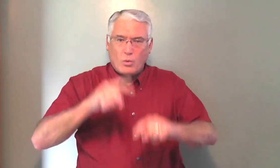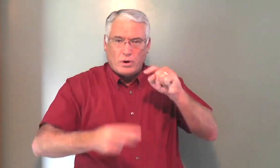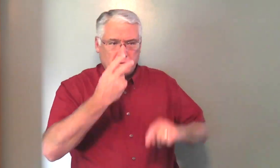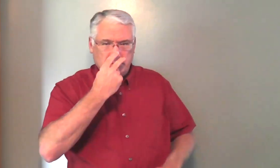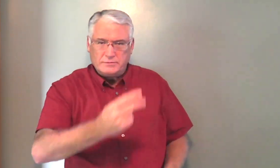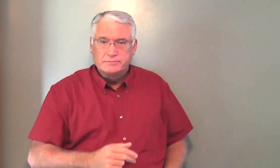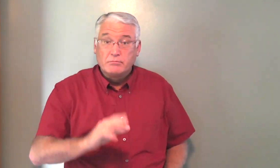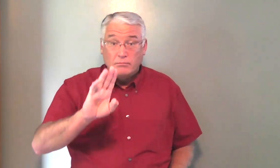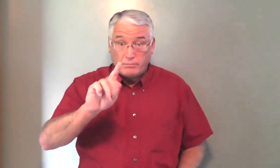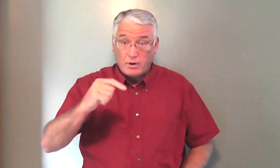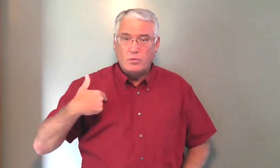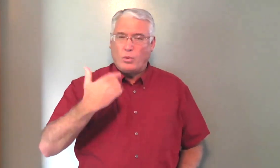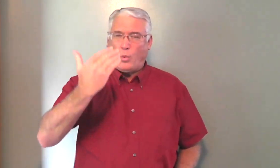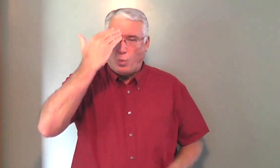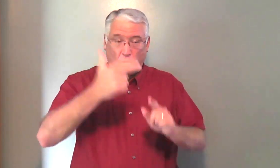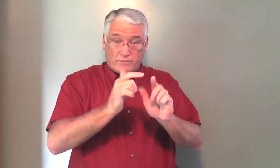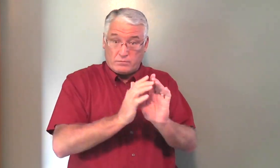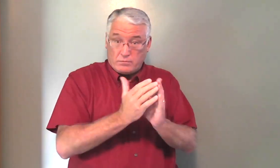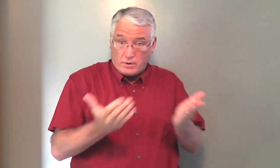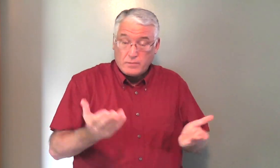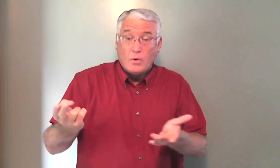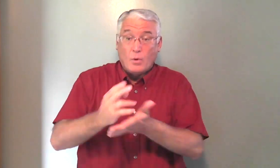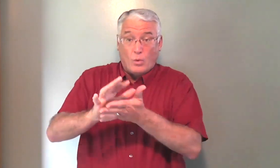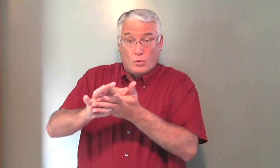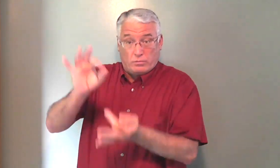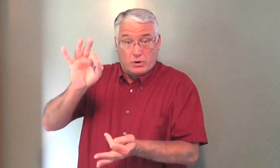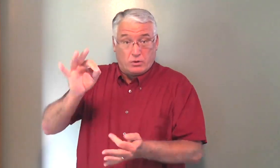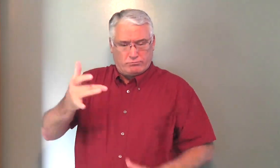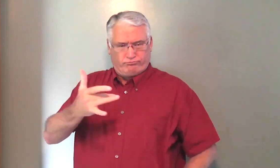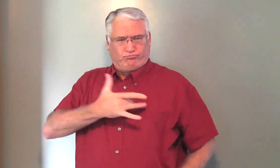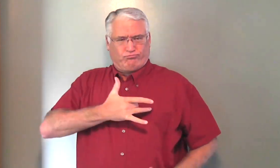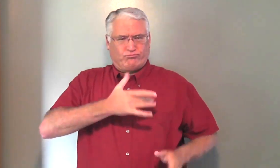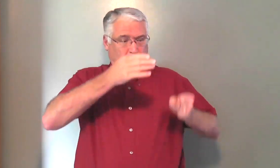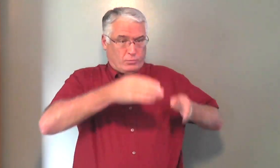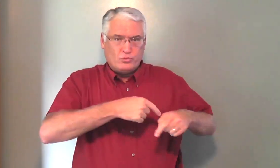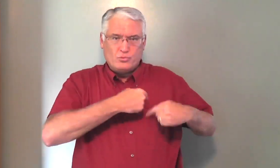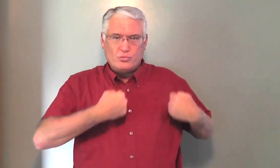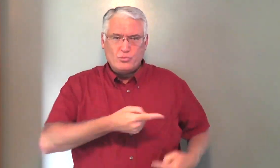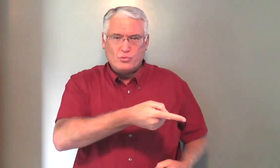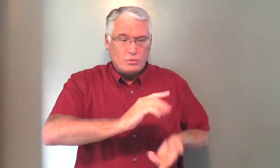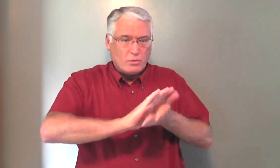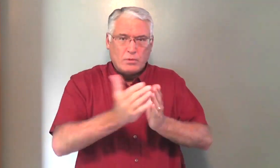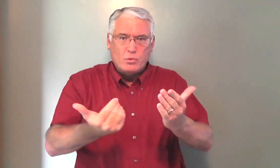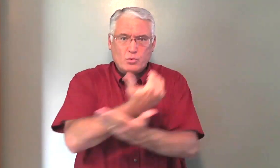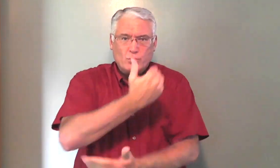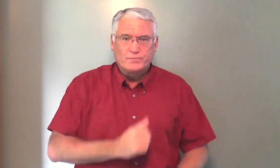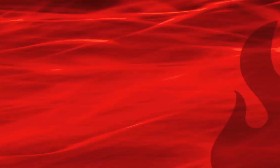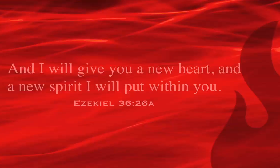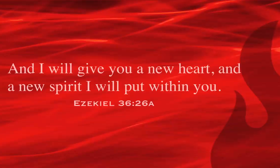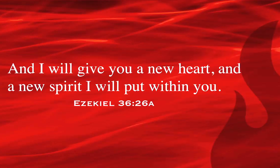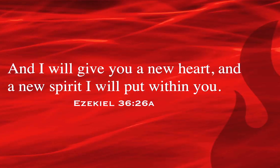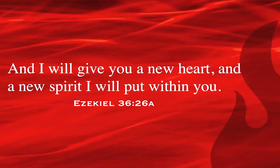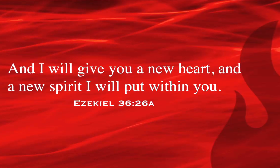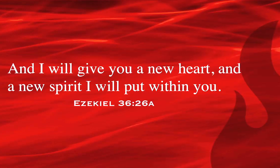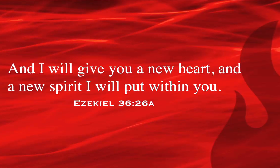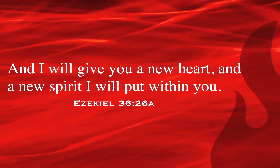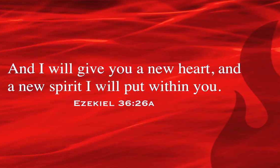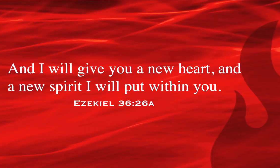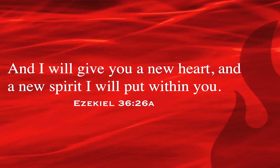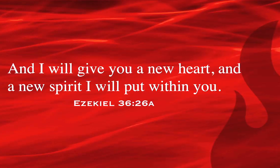Spirit. We can't see it. But we know from the Bible that the Holy Spirit pierces a person's heart and makes it new. And I will give you a new